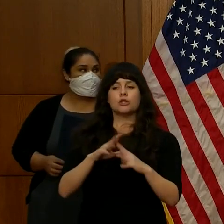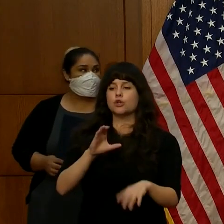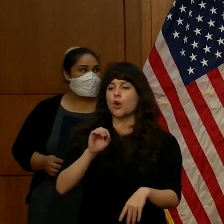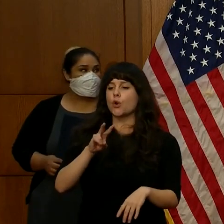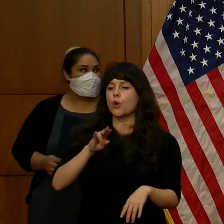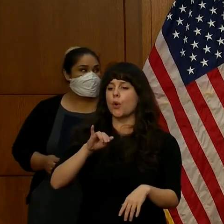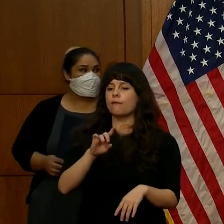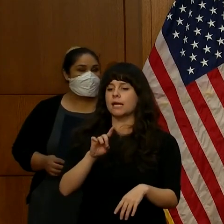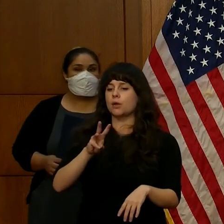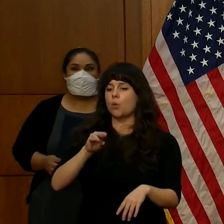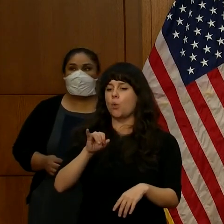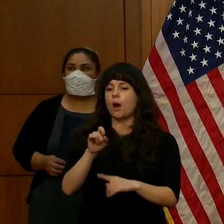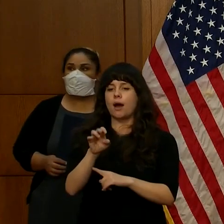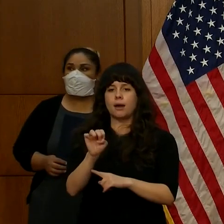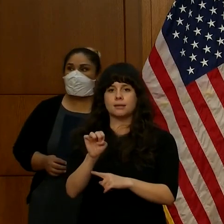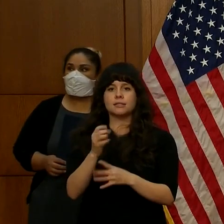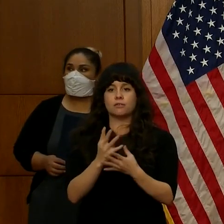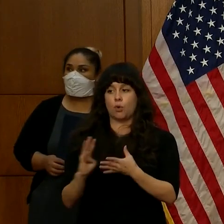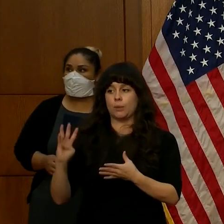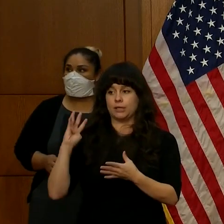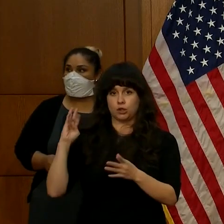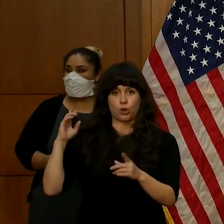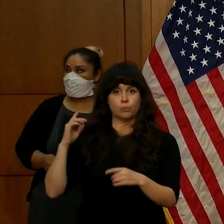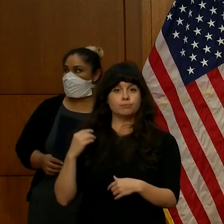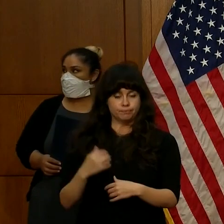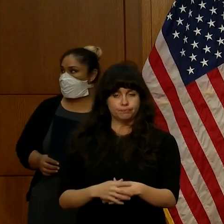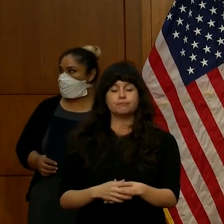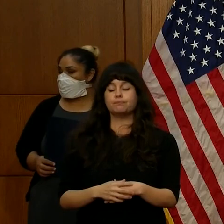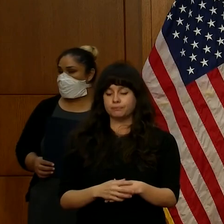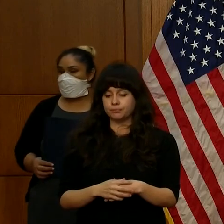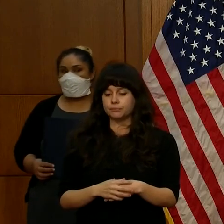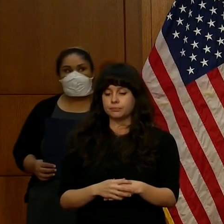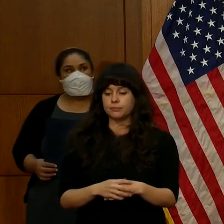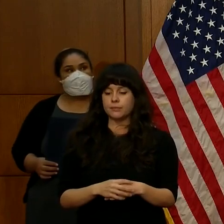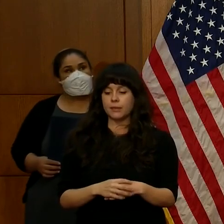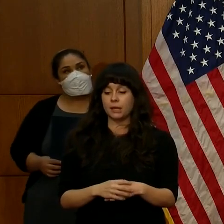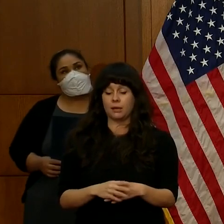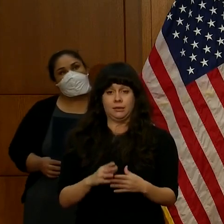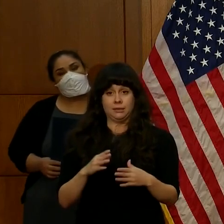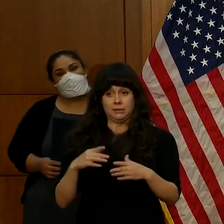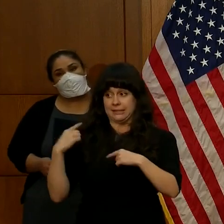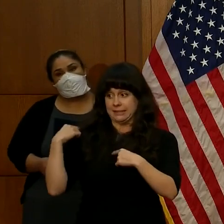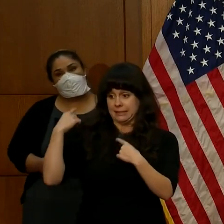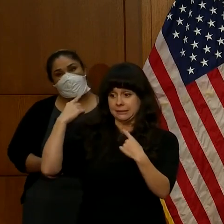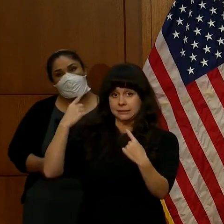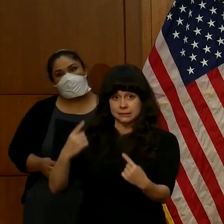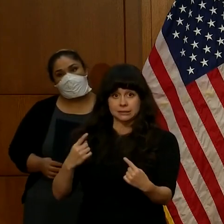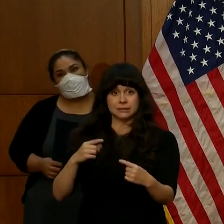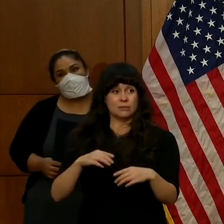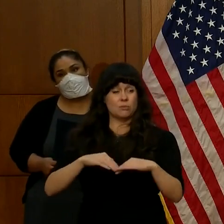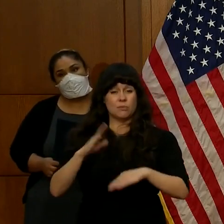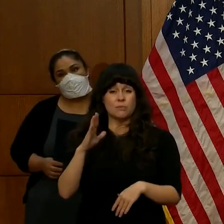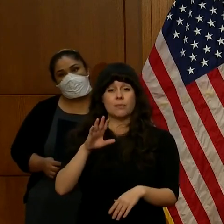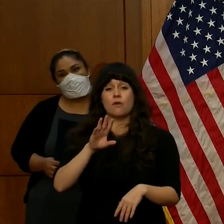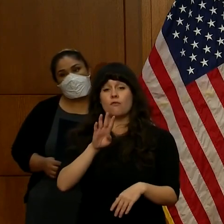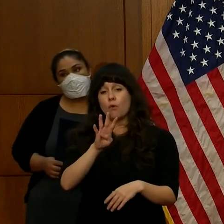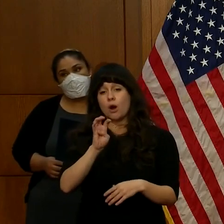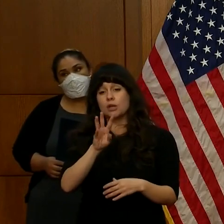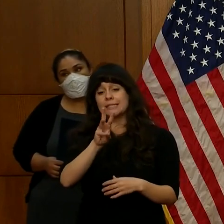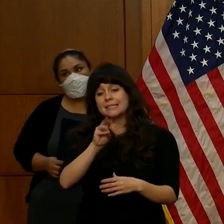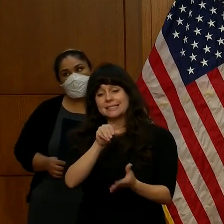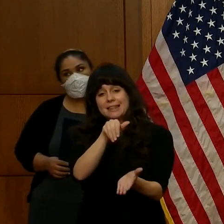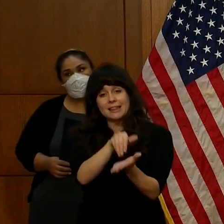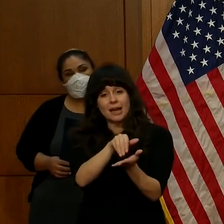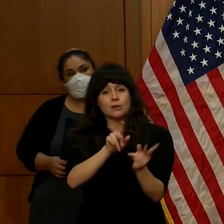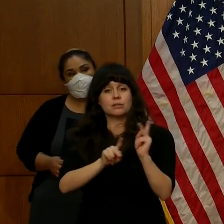-wise four weeks ago tomorrow. Since then, more than 460,000 Virginians